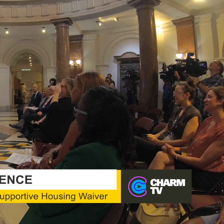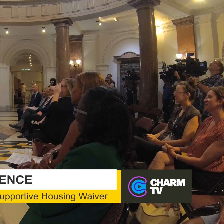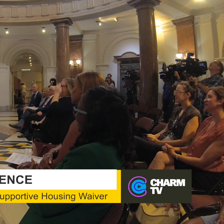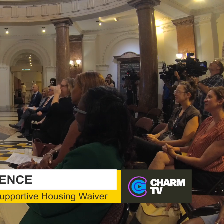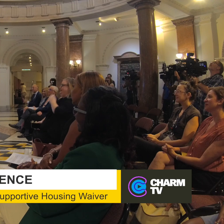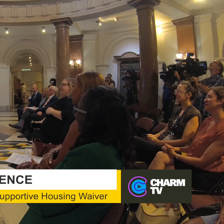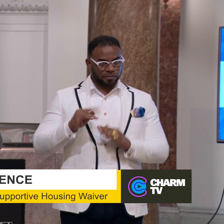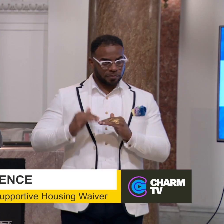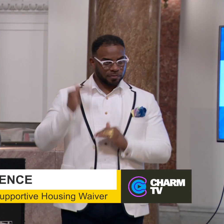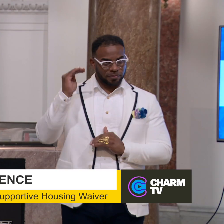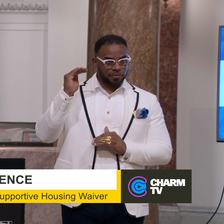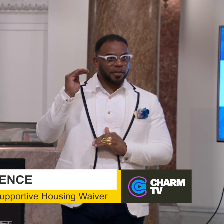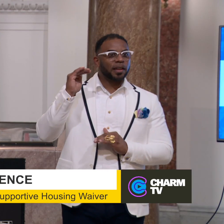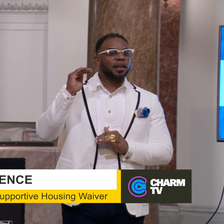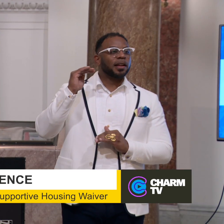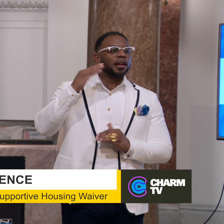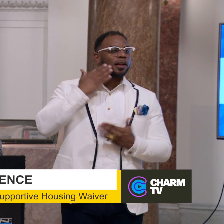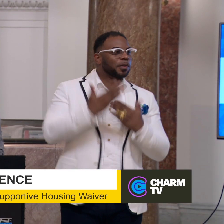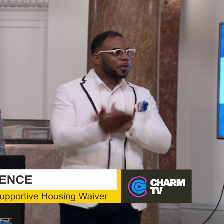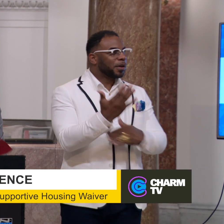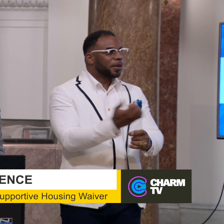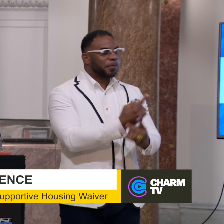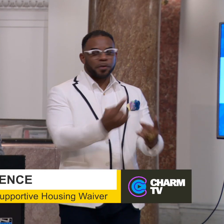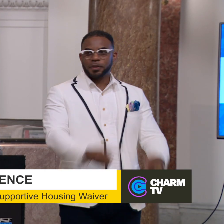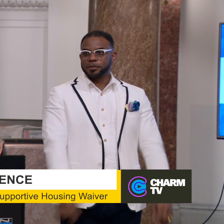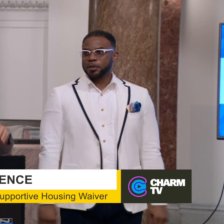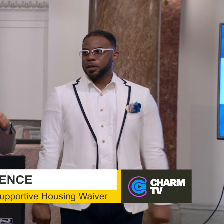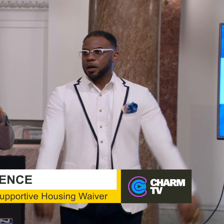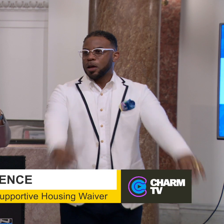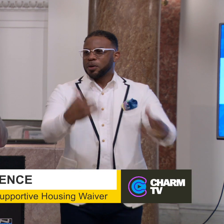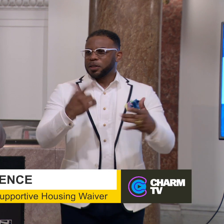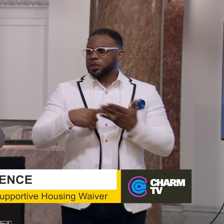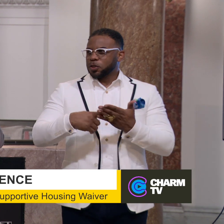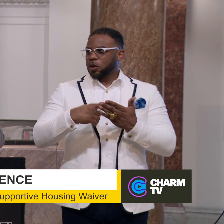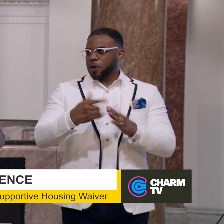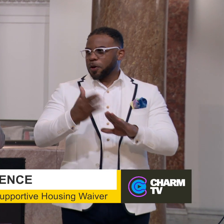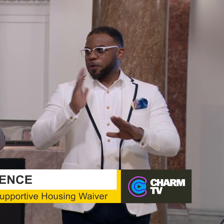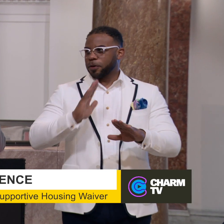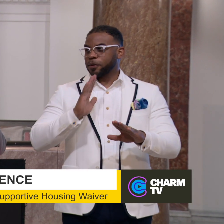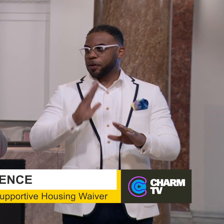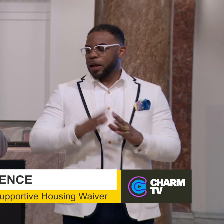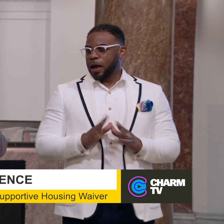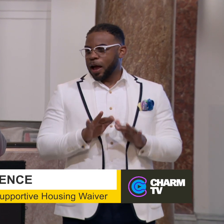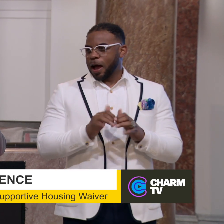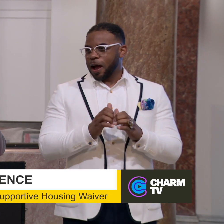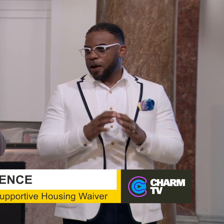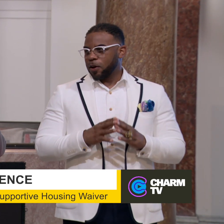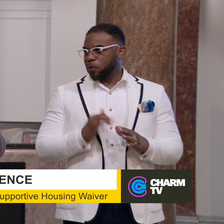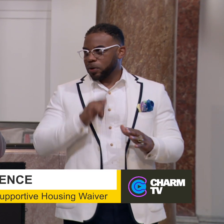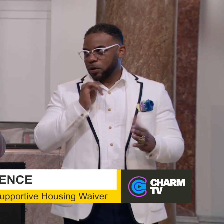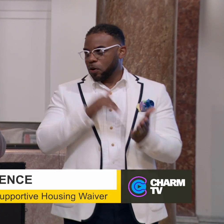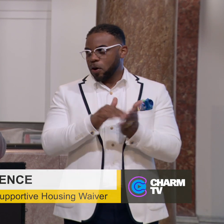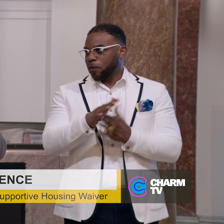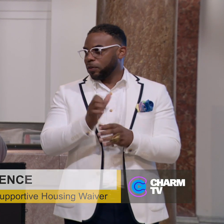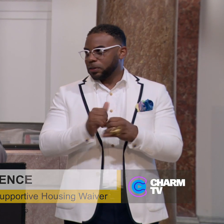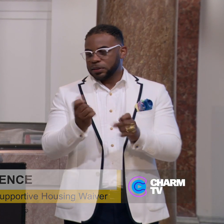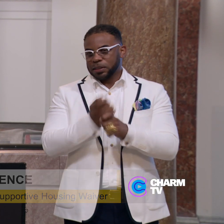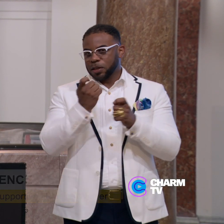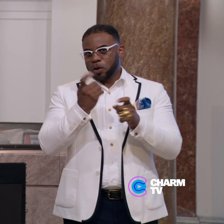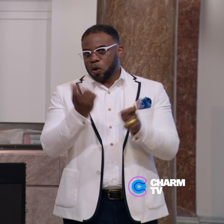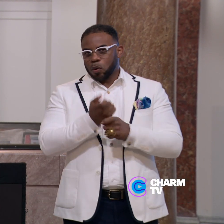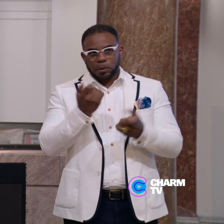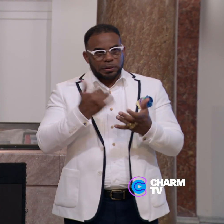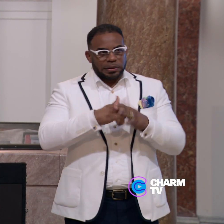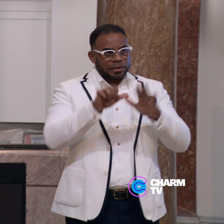lot taller. Good morning, everyone. We were just talking before how we don't often get to celebrate the